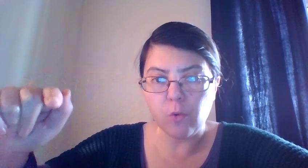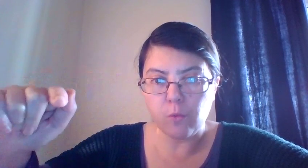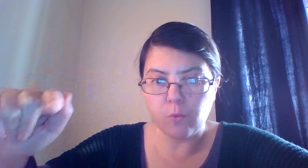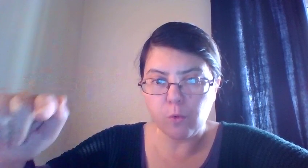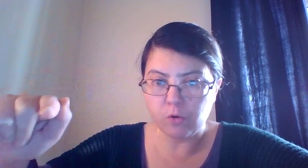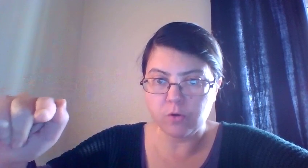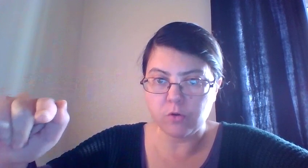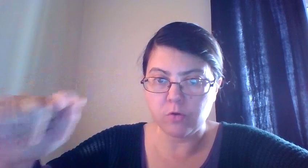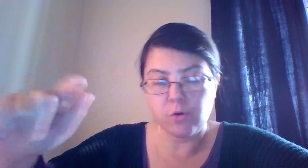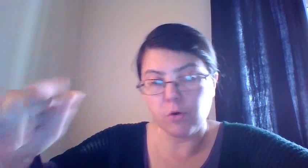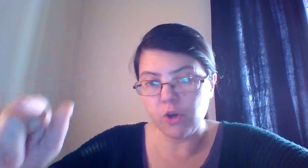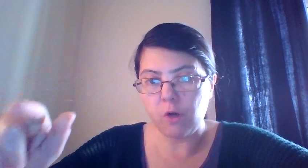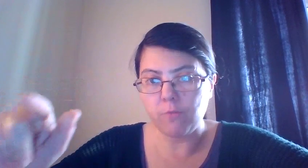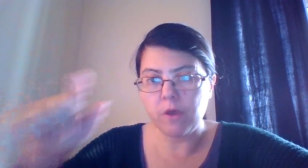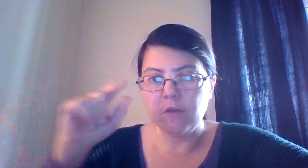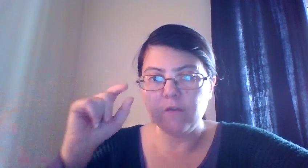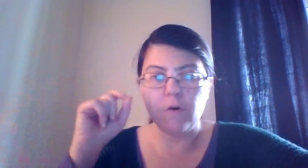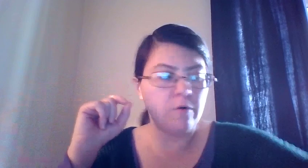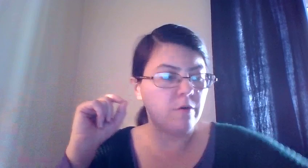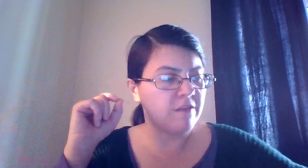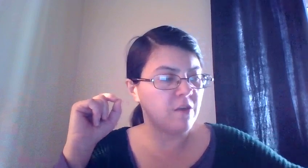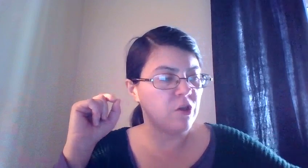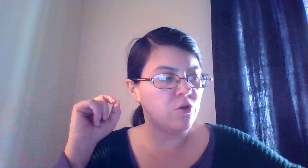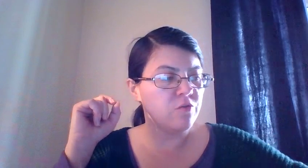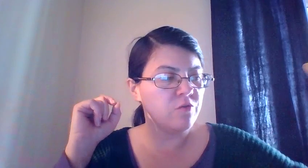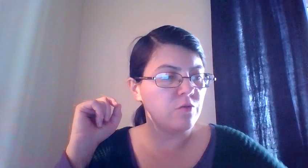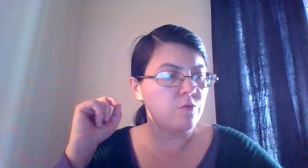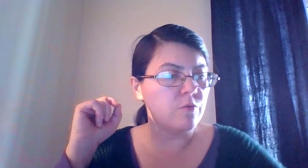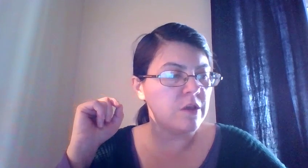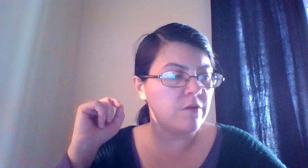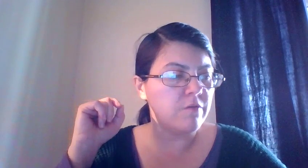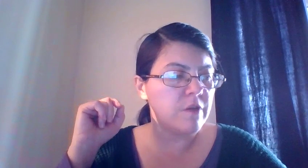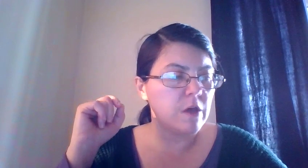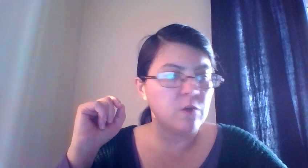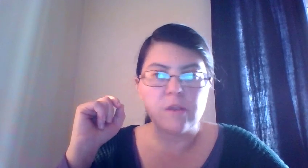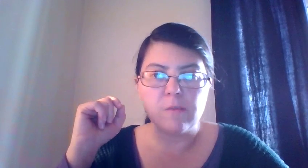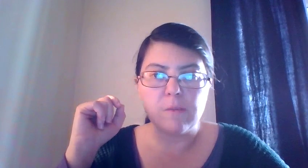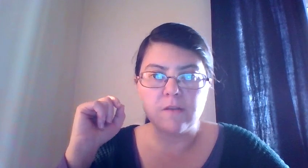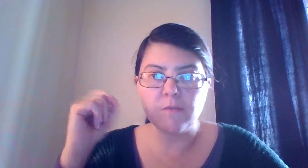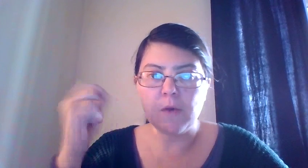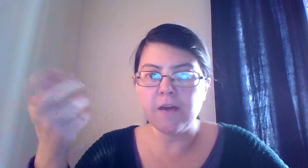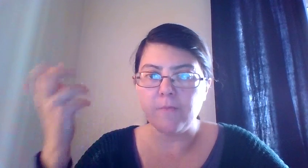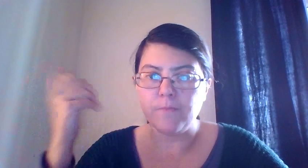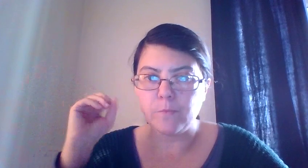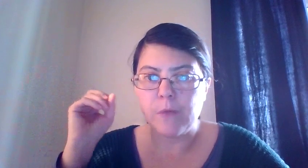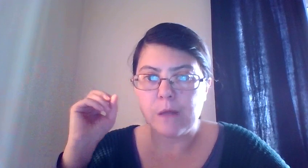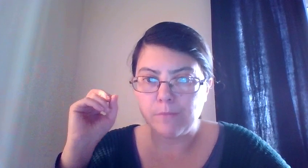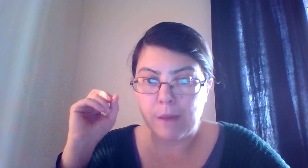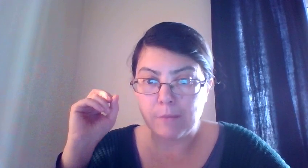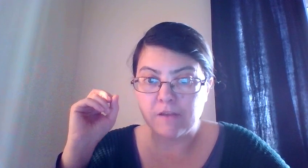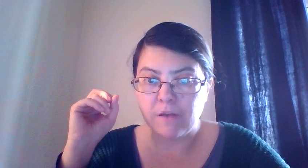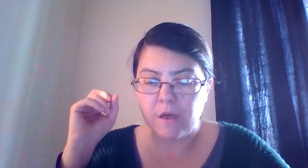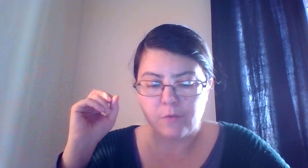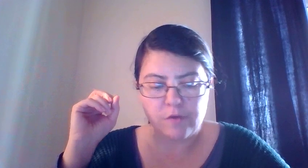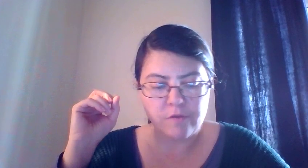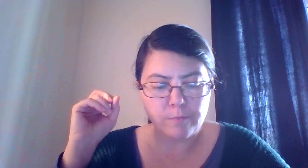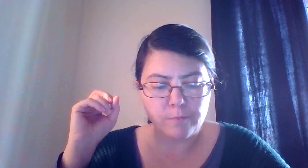work, to your job. So, let's say you used to live 20 minutes by public transportation